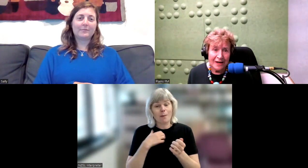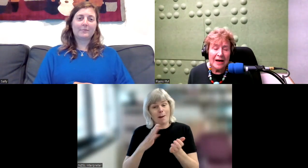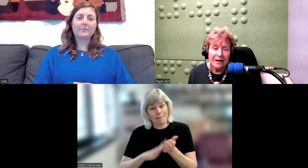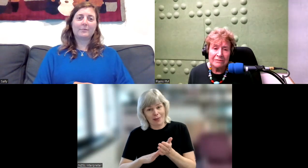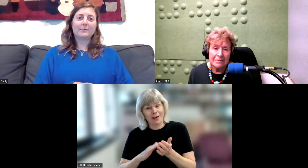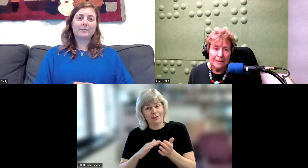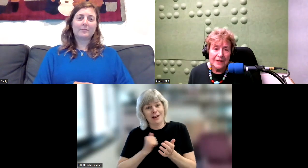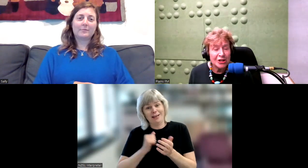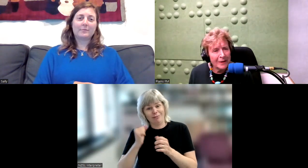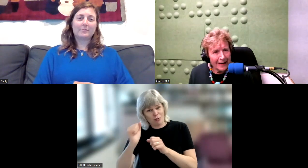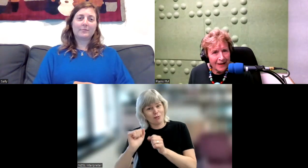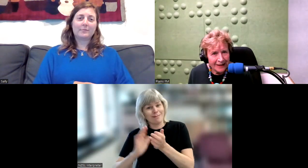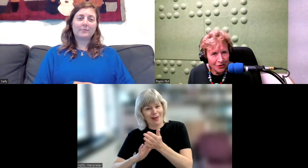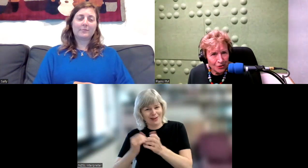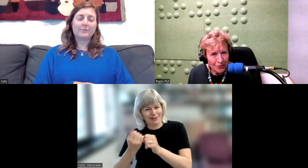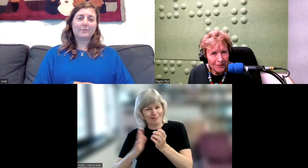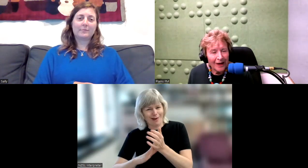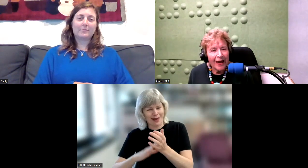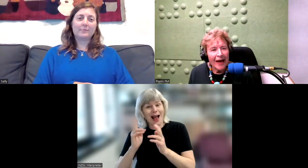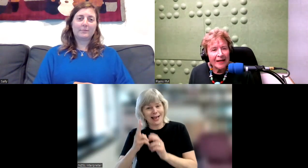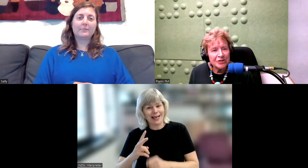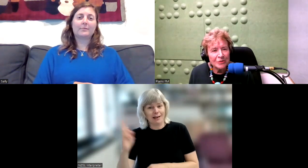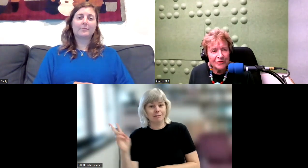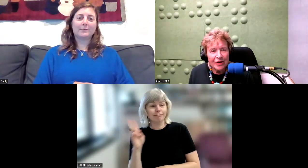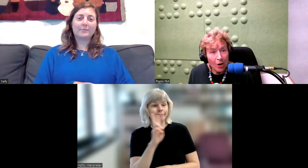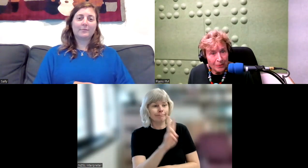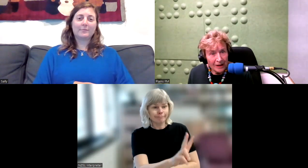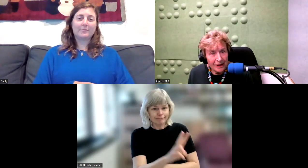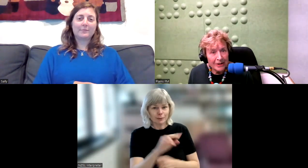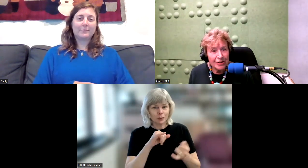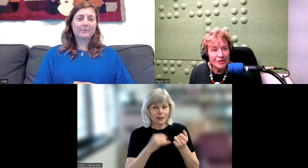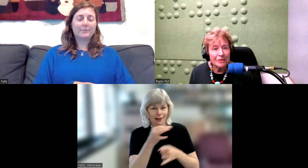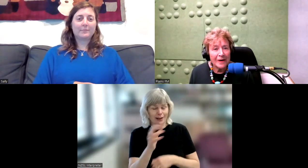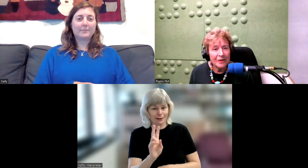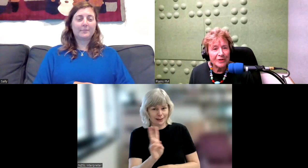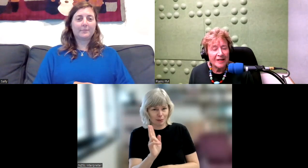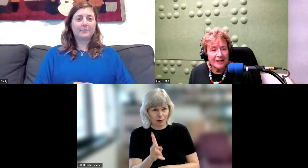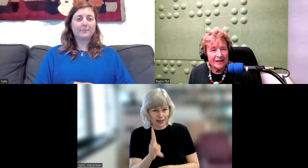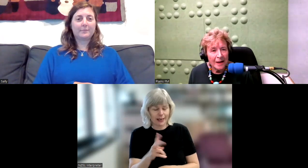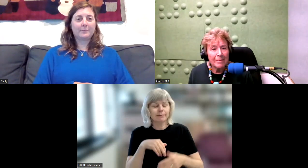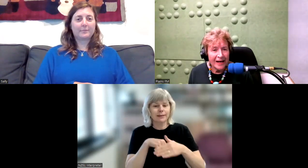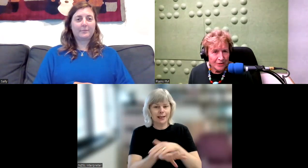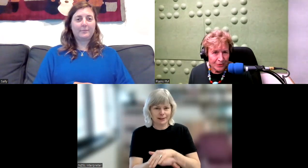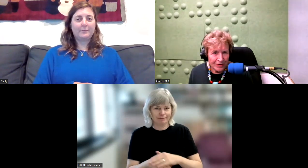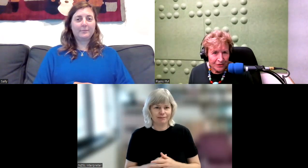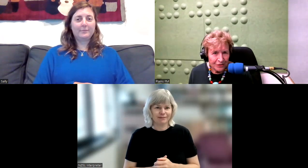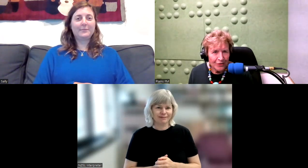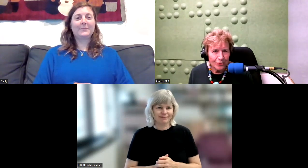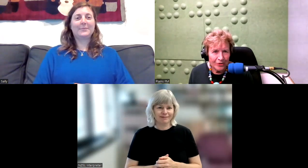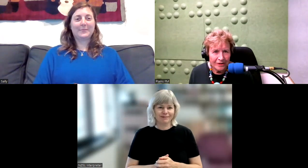I can't remember. She became the head girl. And she was very popular because her mother would send parcels of food and